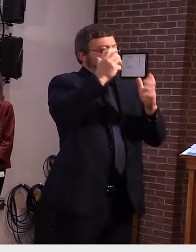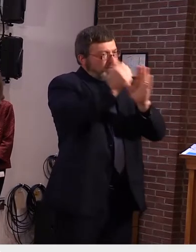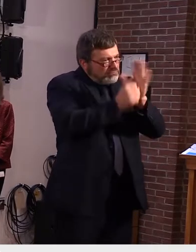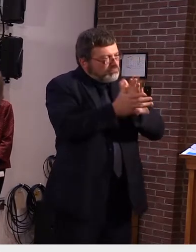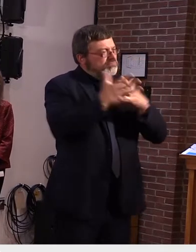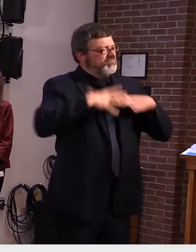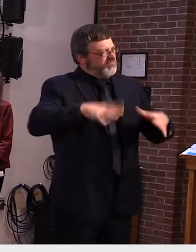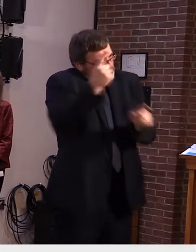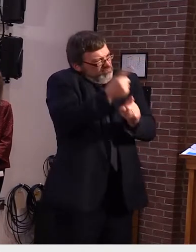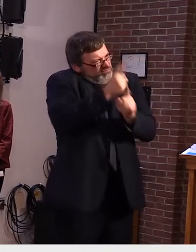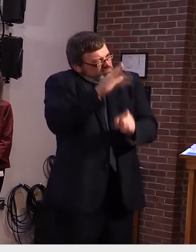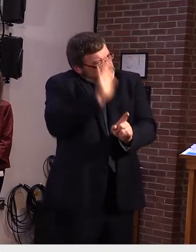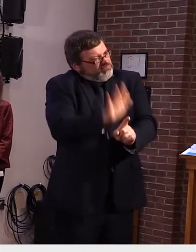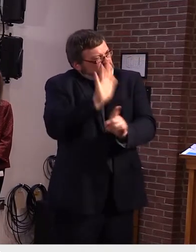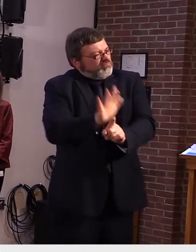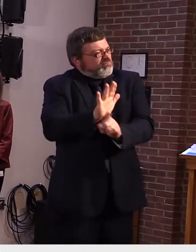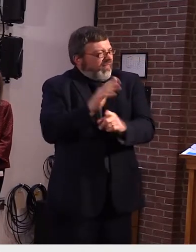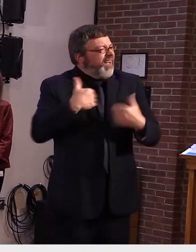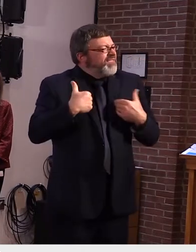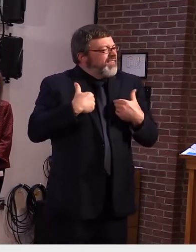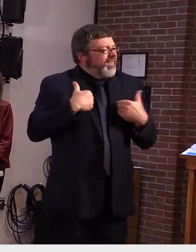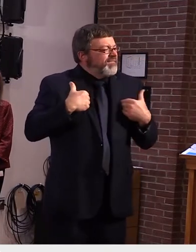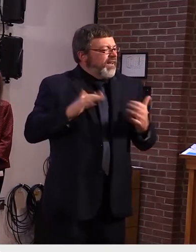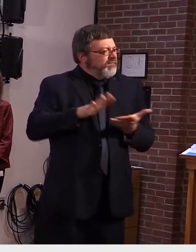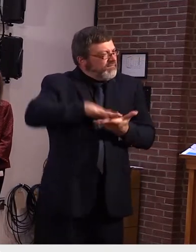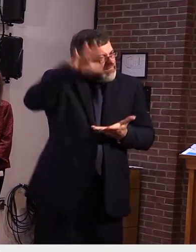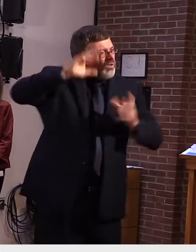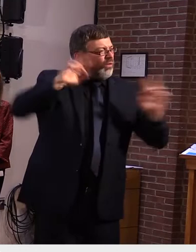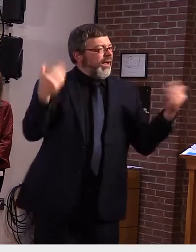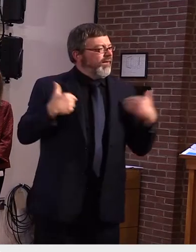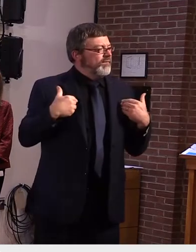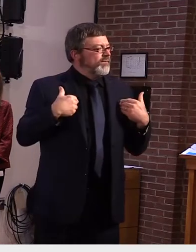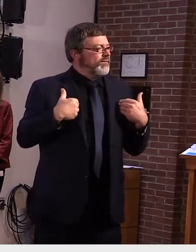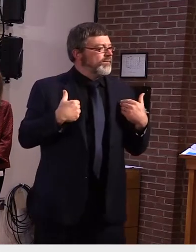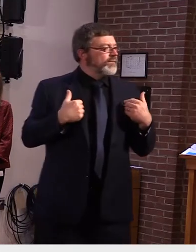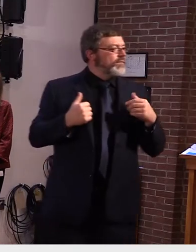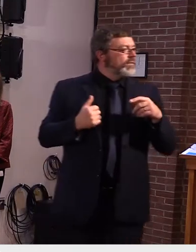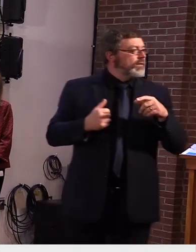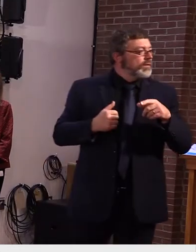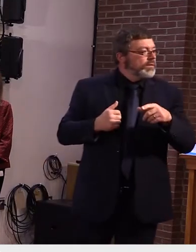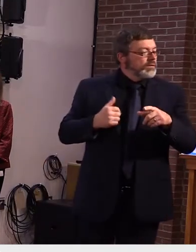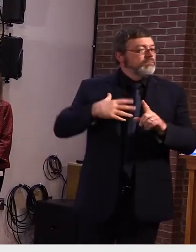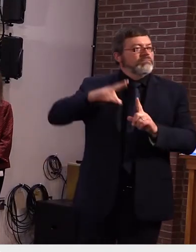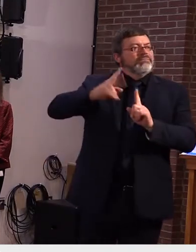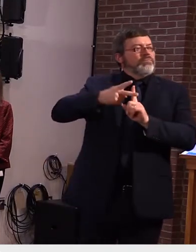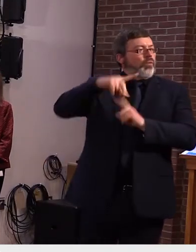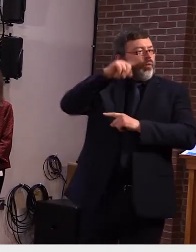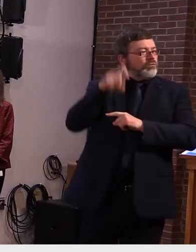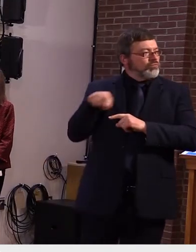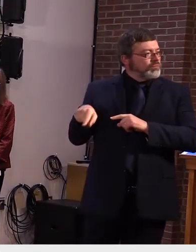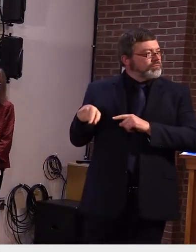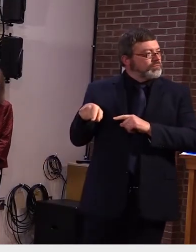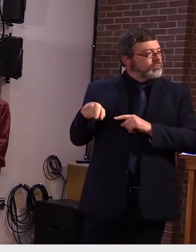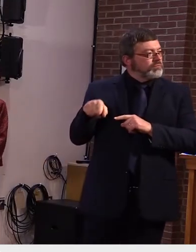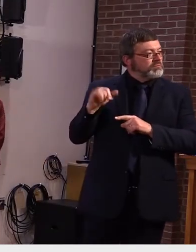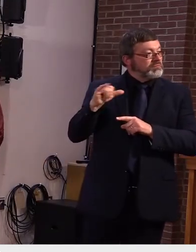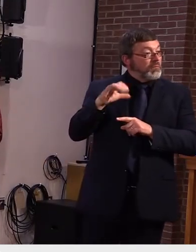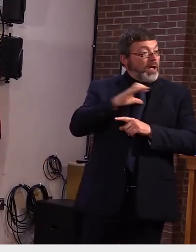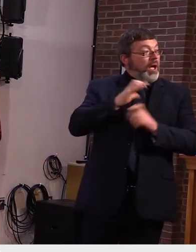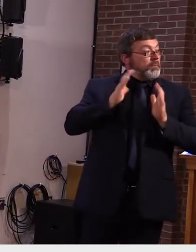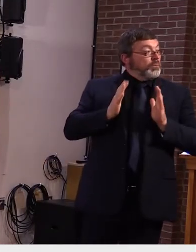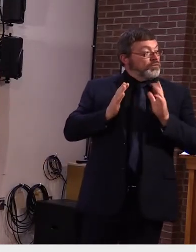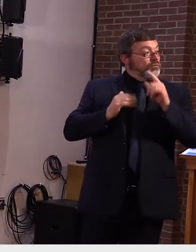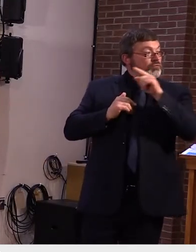okay thank you i had also a question for commissioner harrington um